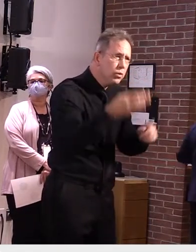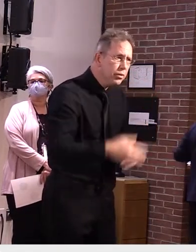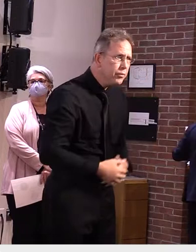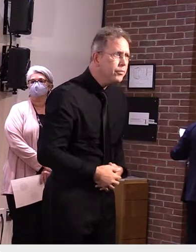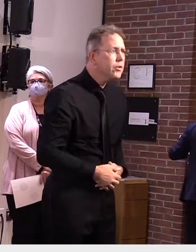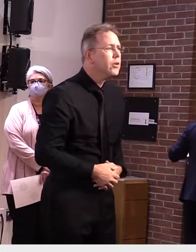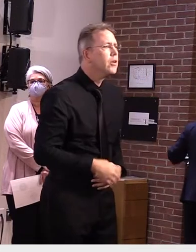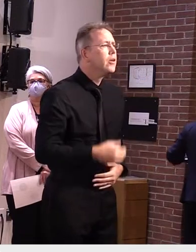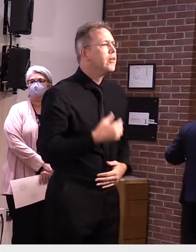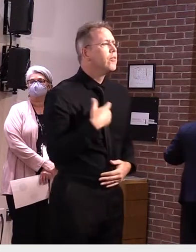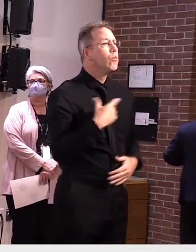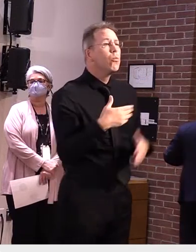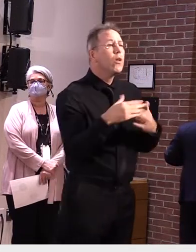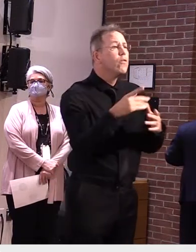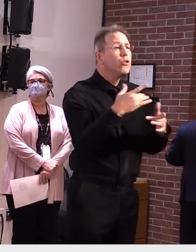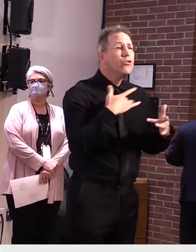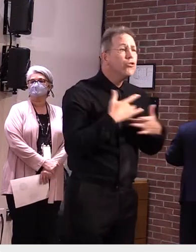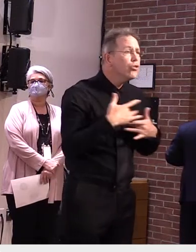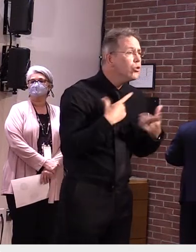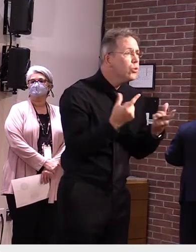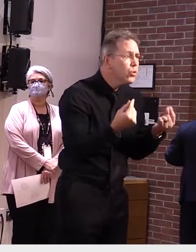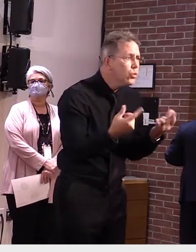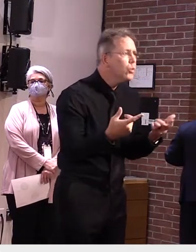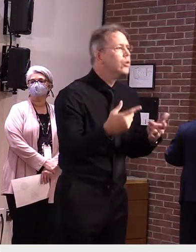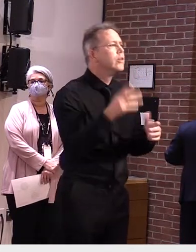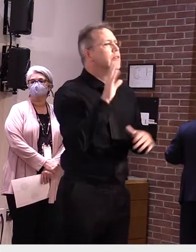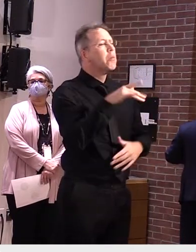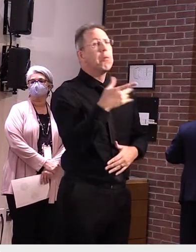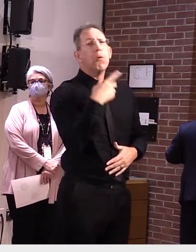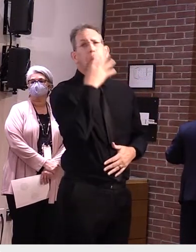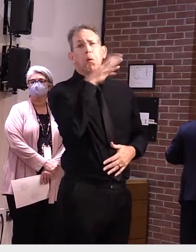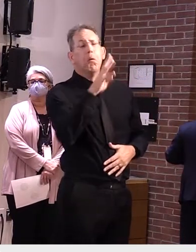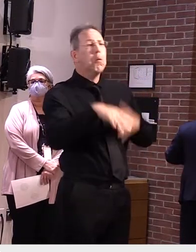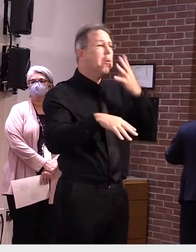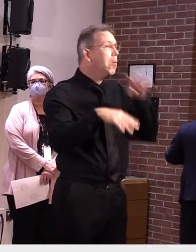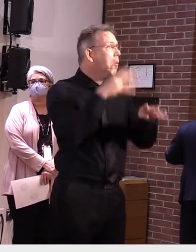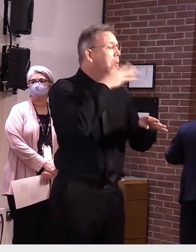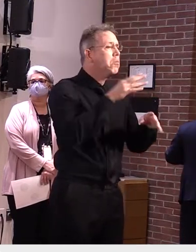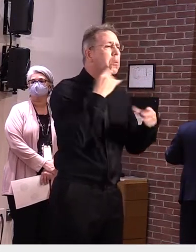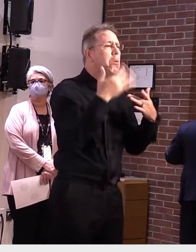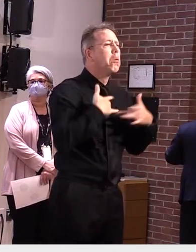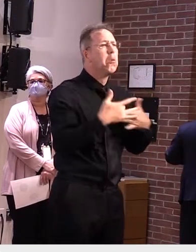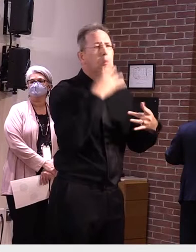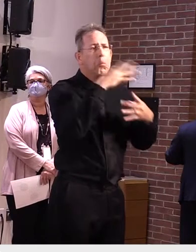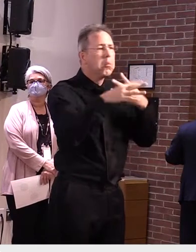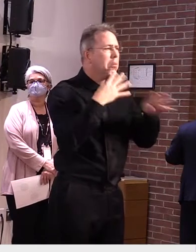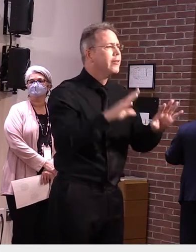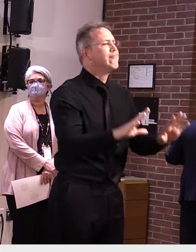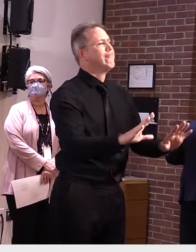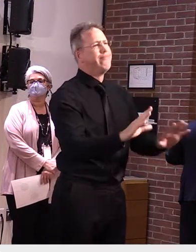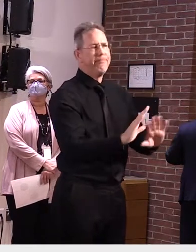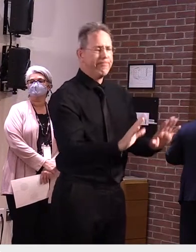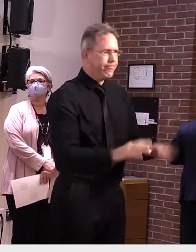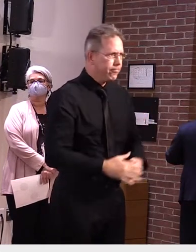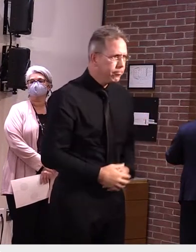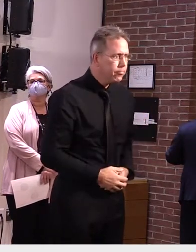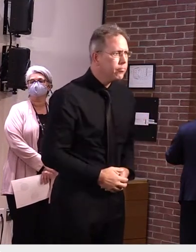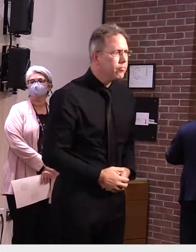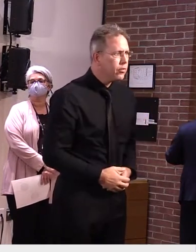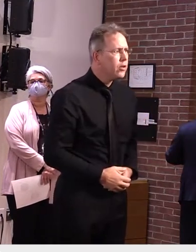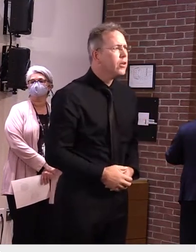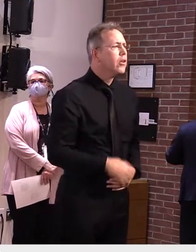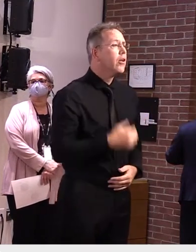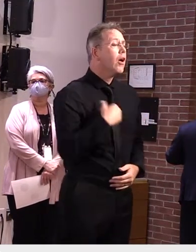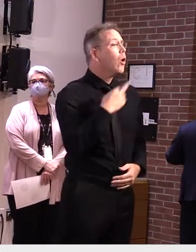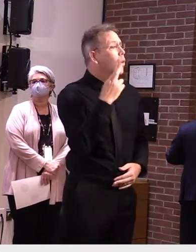worry that Vermonters are not listening to the message as intently as before. But I hope folks will